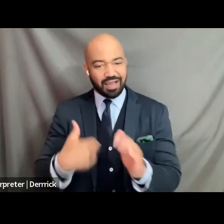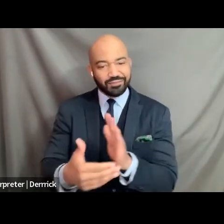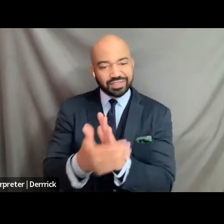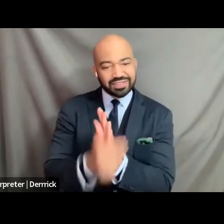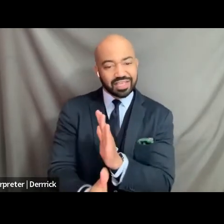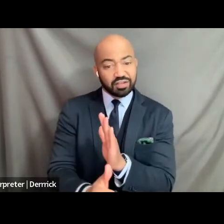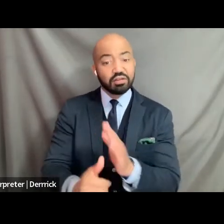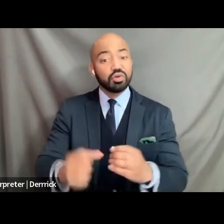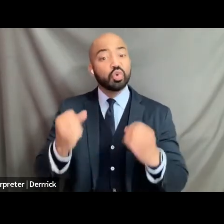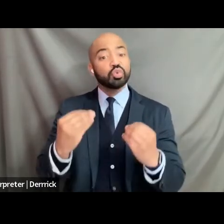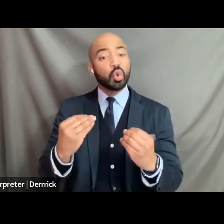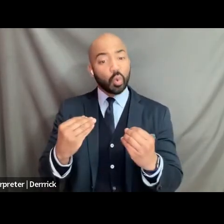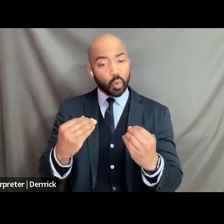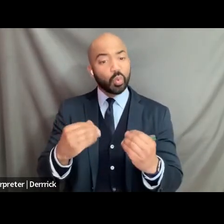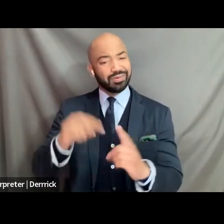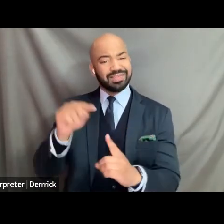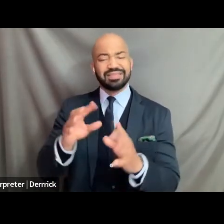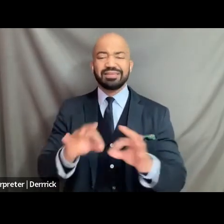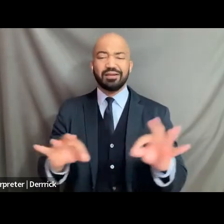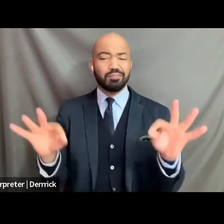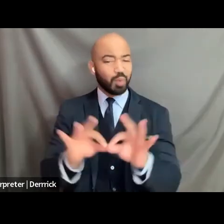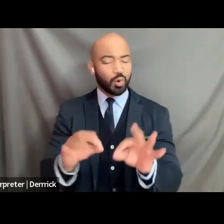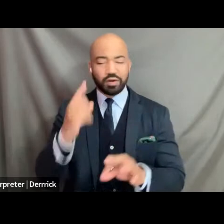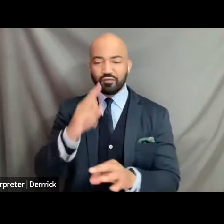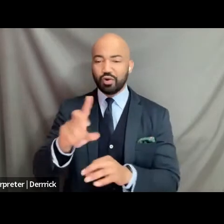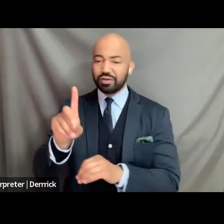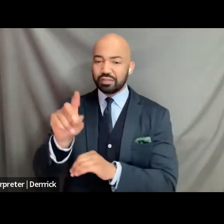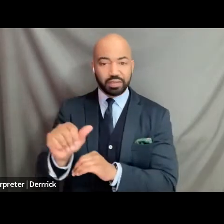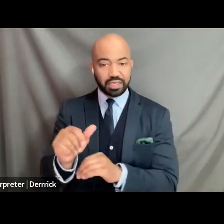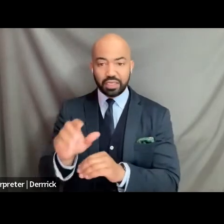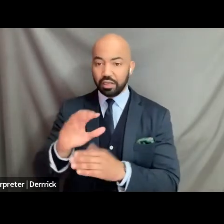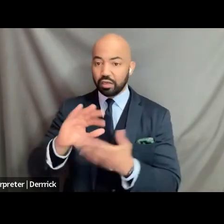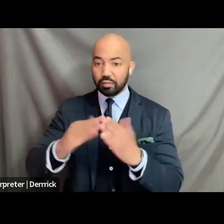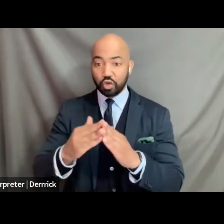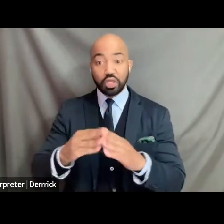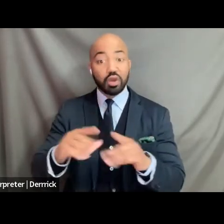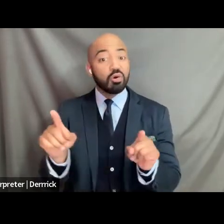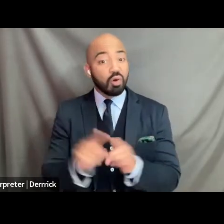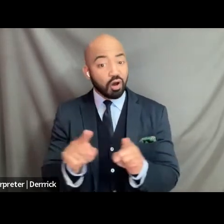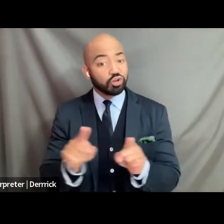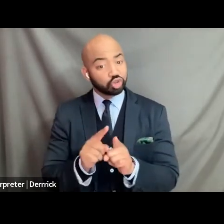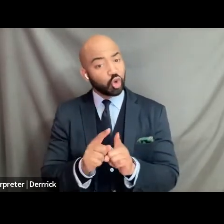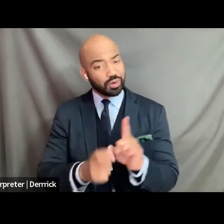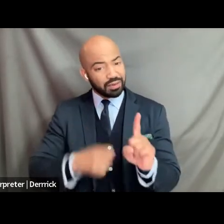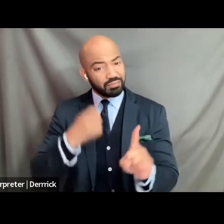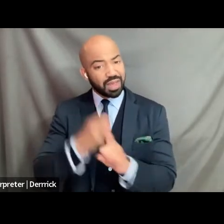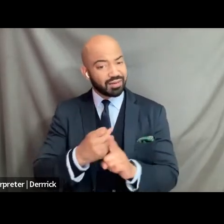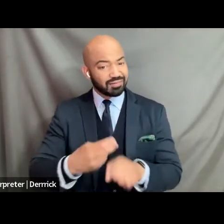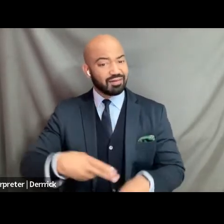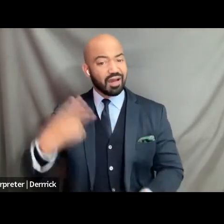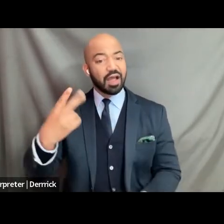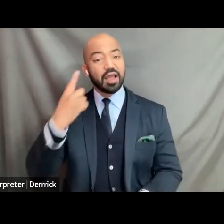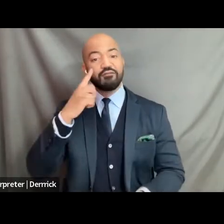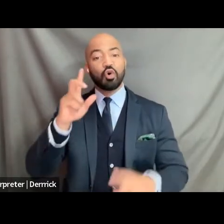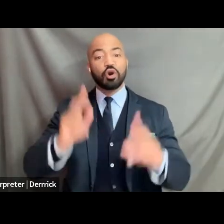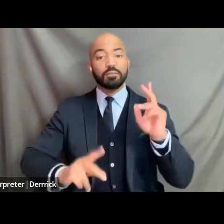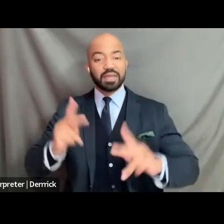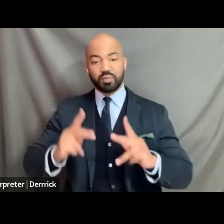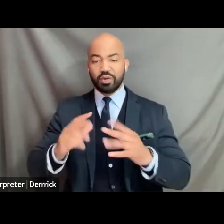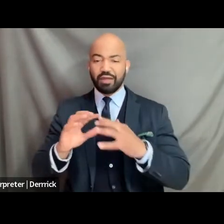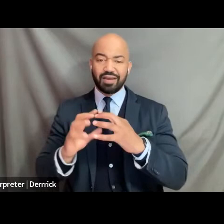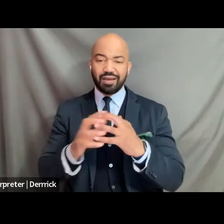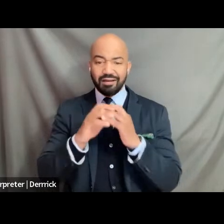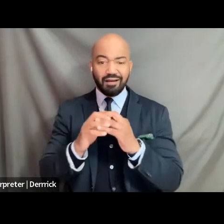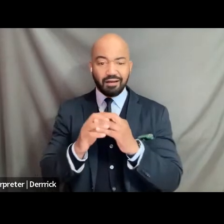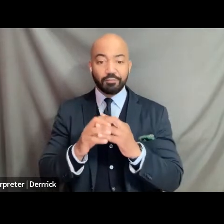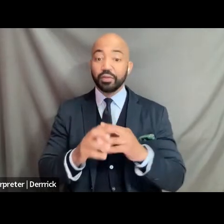hugely impactful to the disability community it's also going to be just as impactful for those who identify within those two intersecting